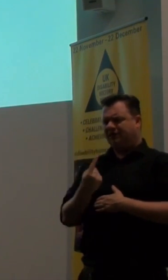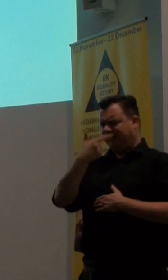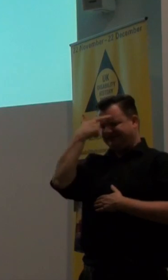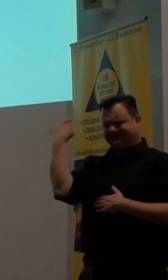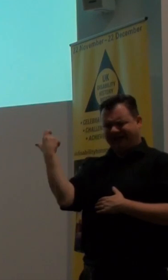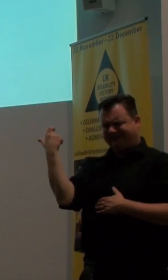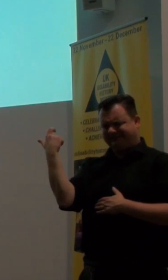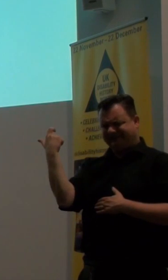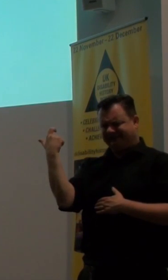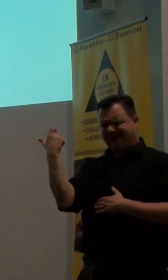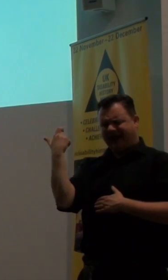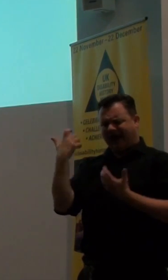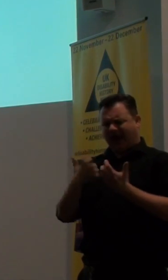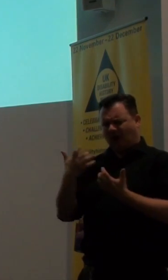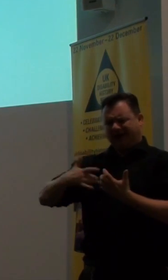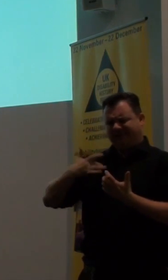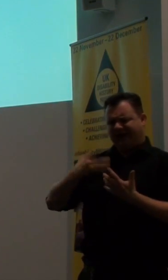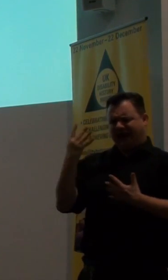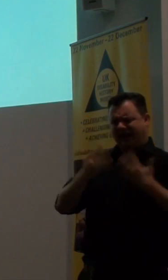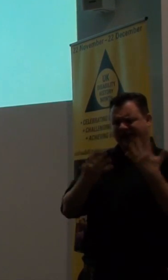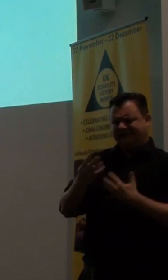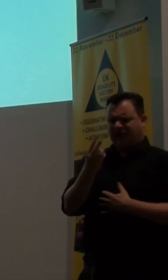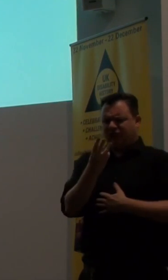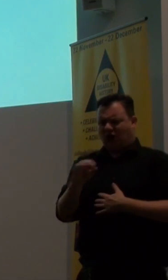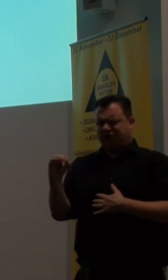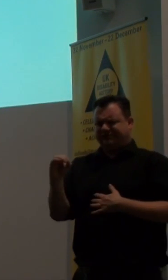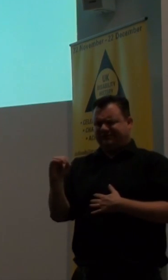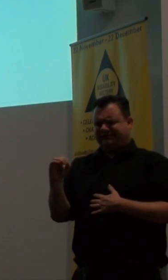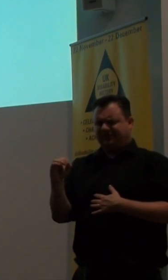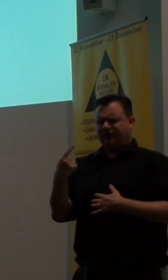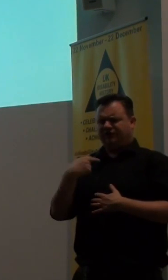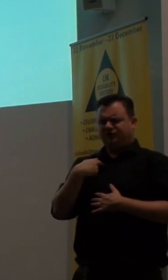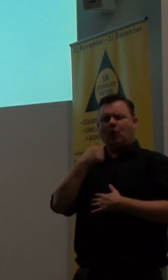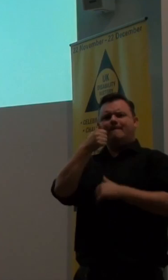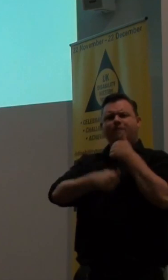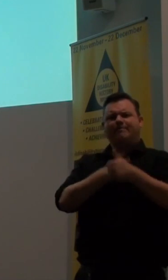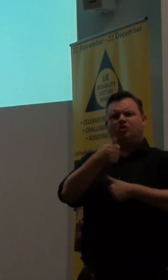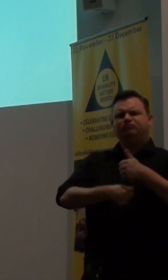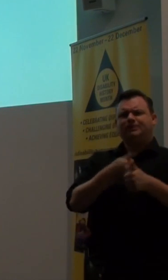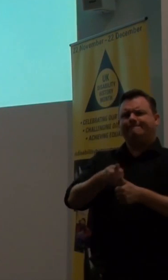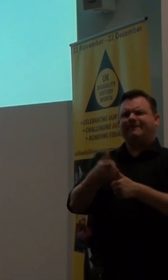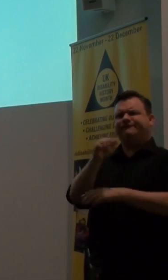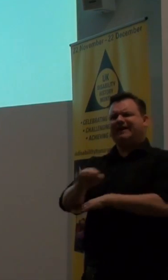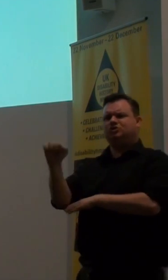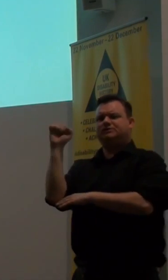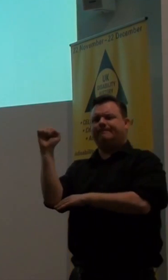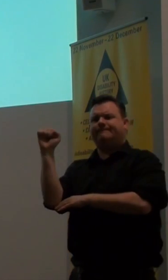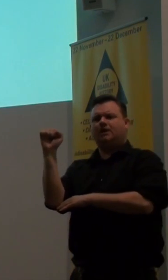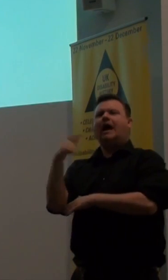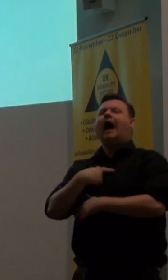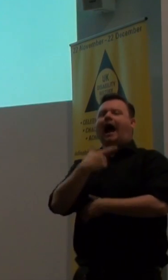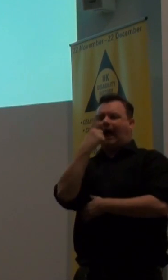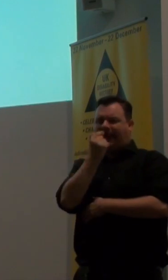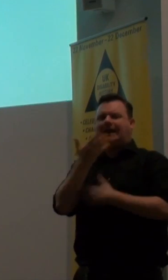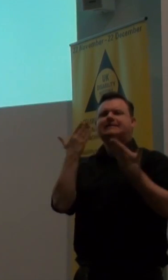went in the 1930s towards the popularism and fascism. I can now. We're seeing it in America. We're seeing